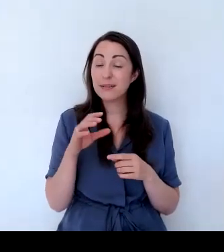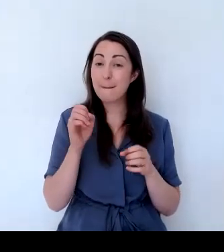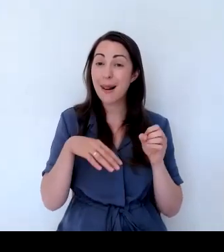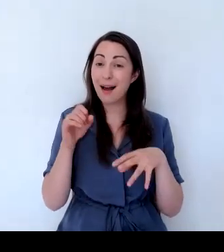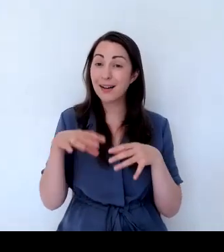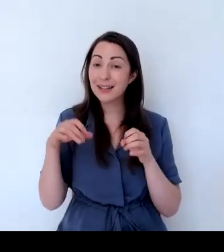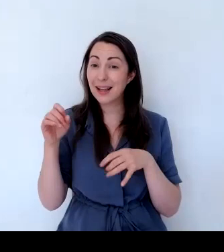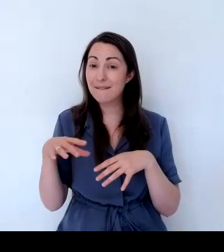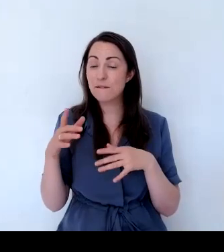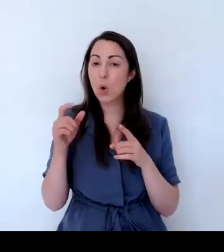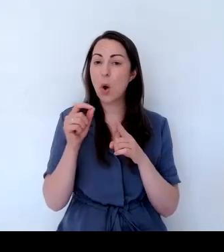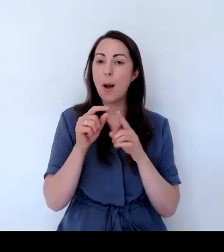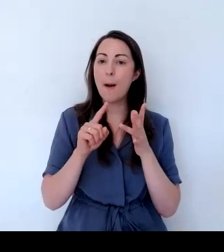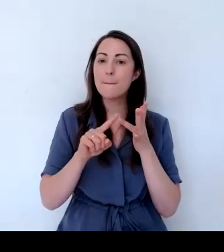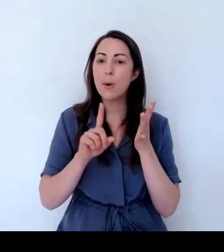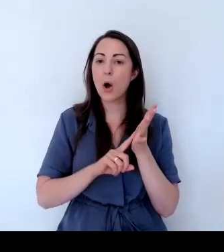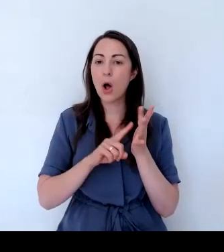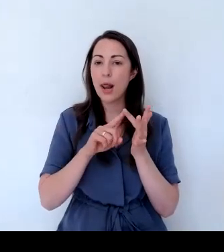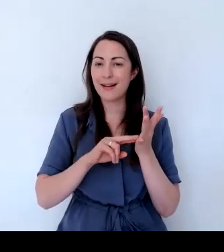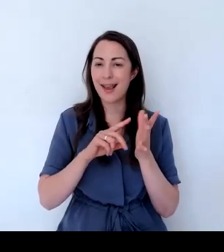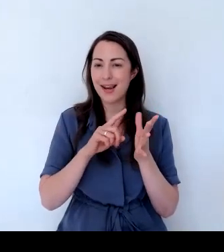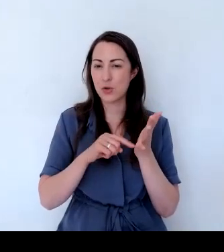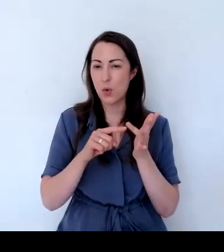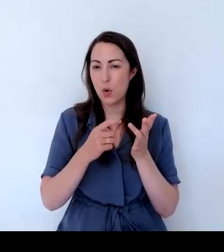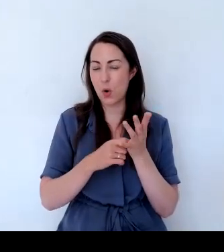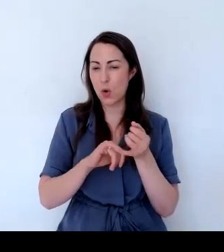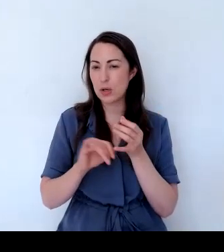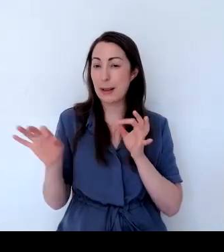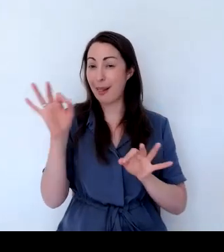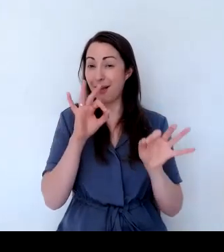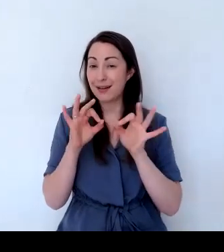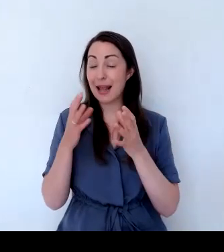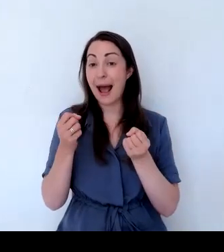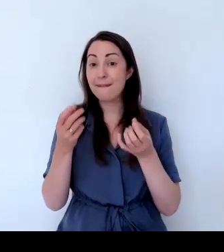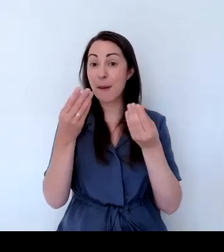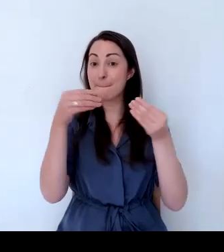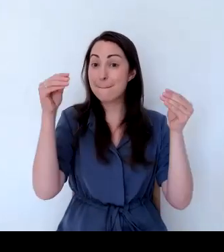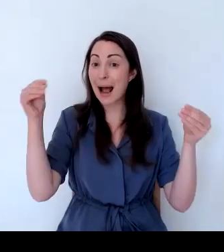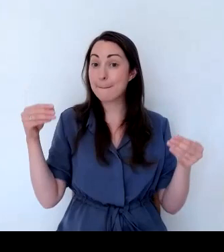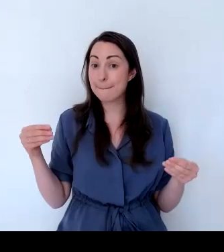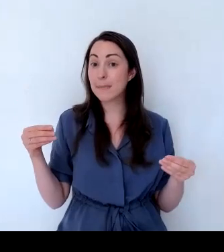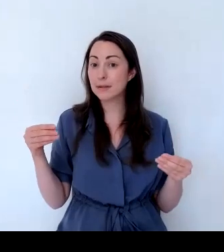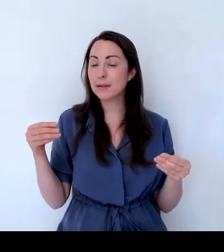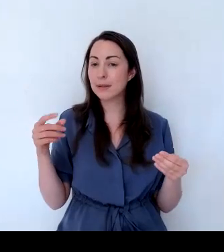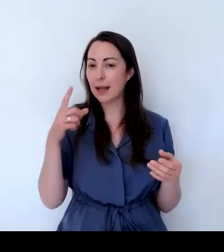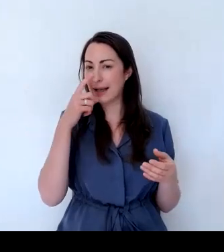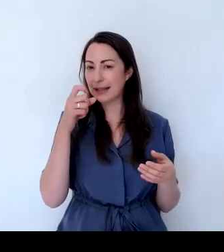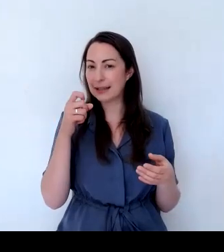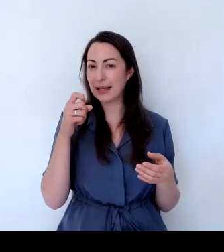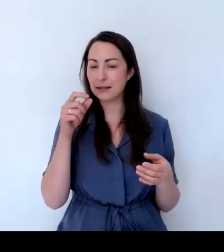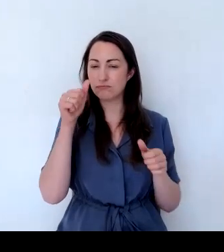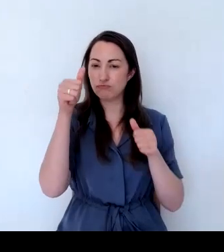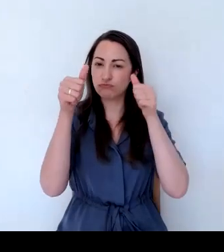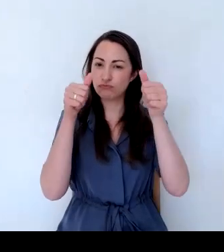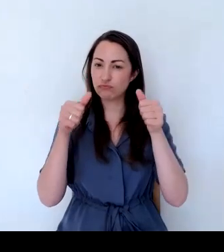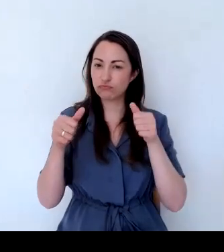It's called Get Cumbria Buzzing, Get Your Garden Buzzing. And where people are planting for pollinators,